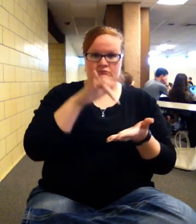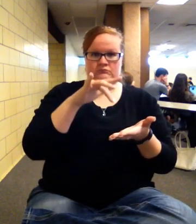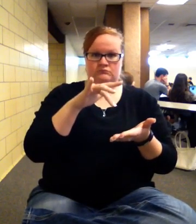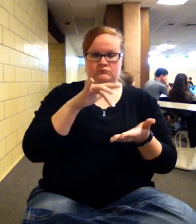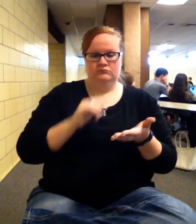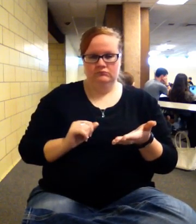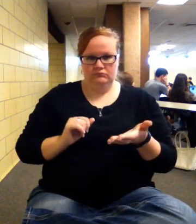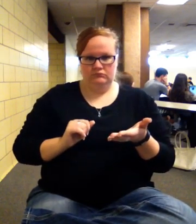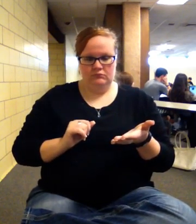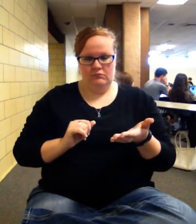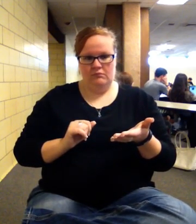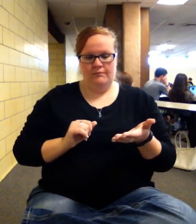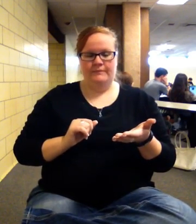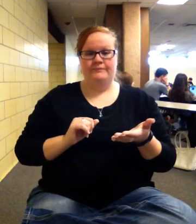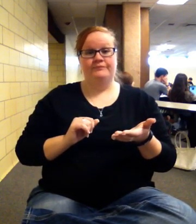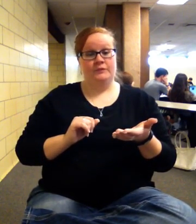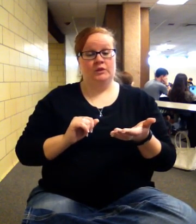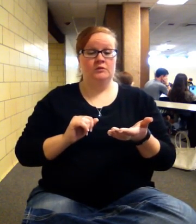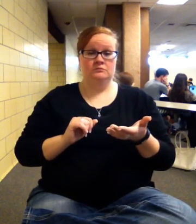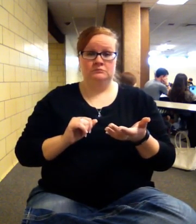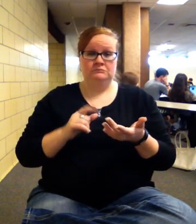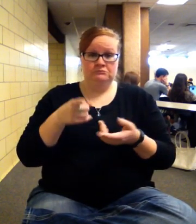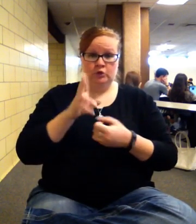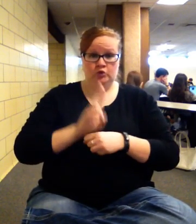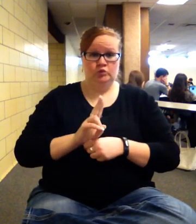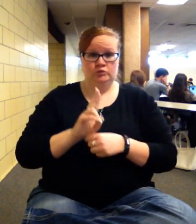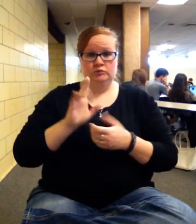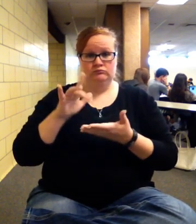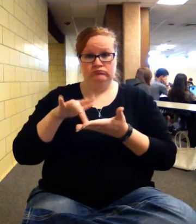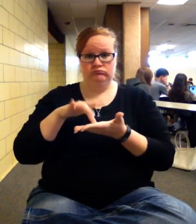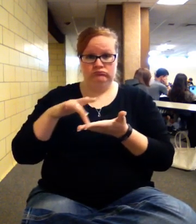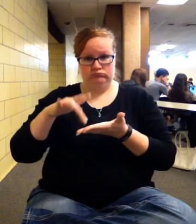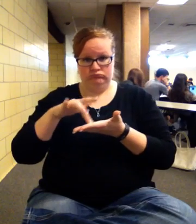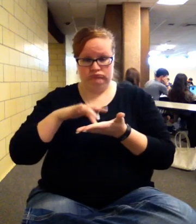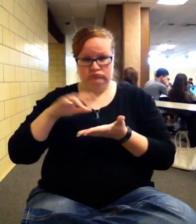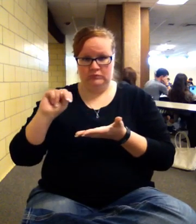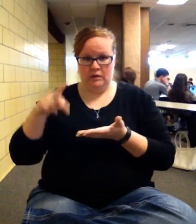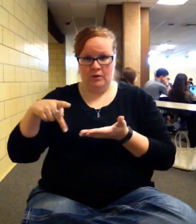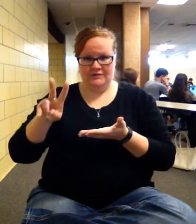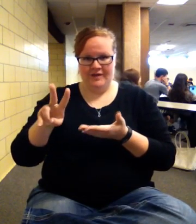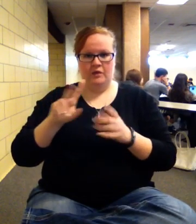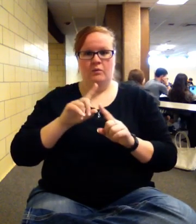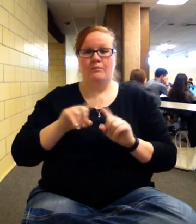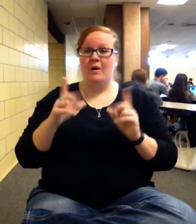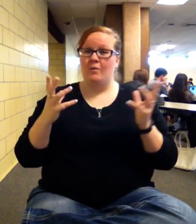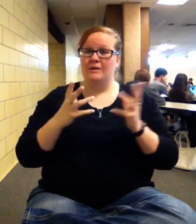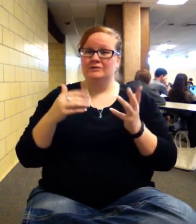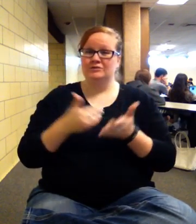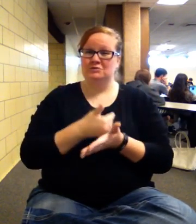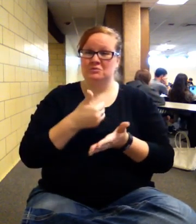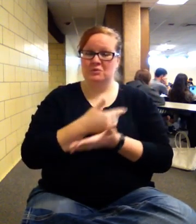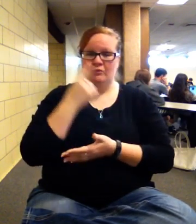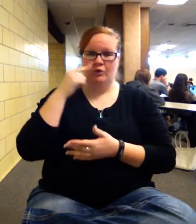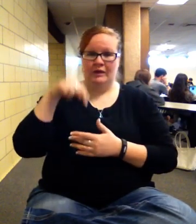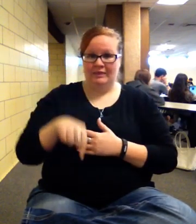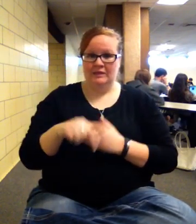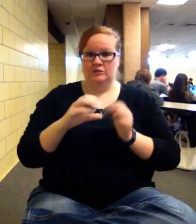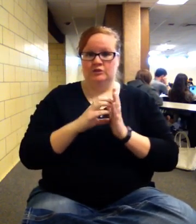the inputs then to calculate a net present value. The only thing that's new for this chapter is that at time